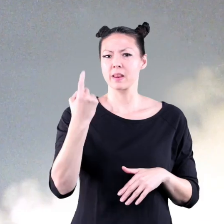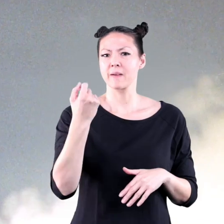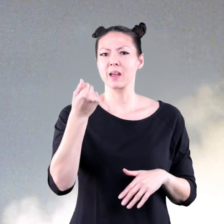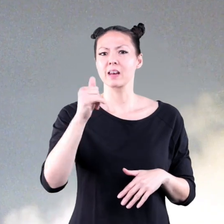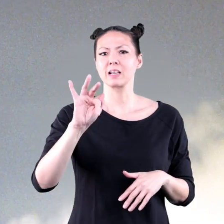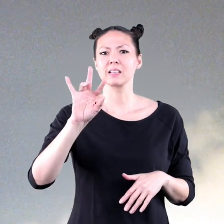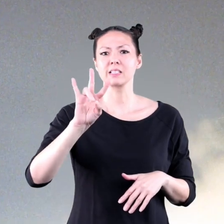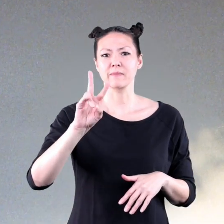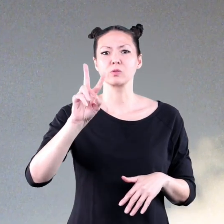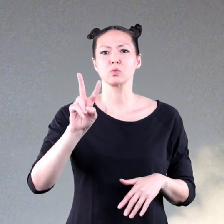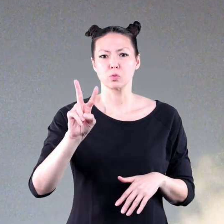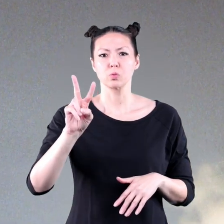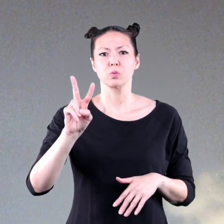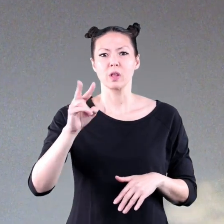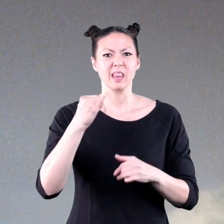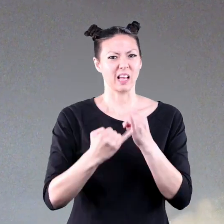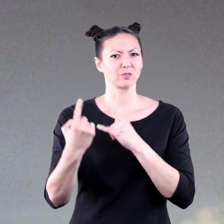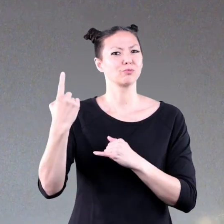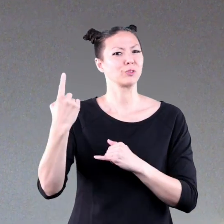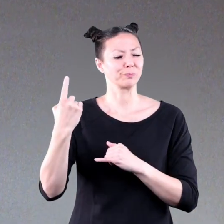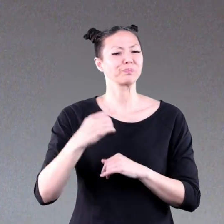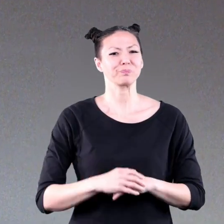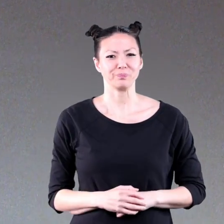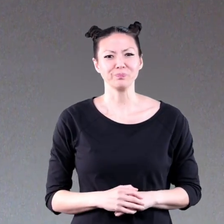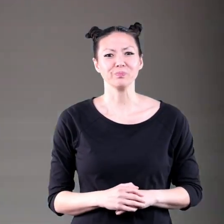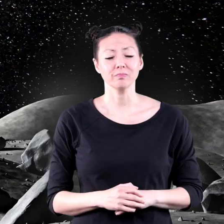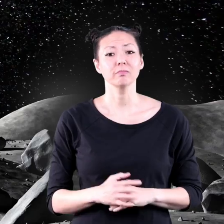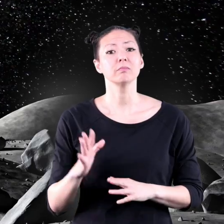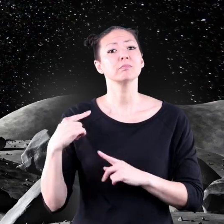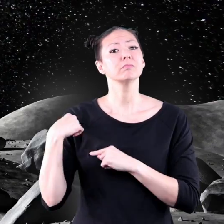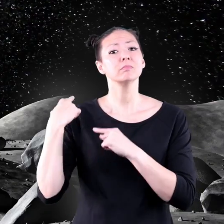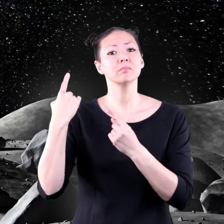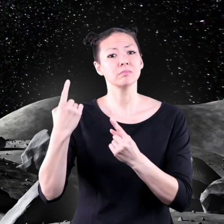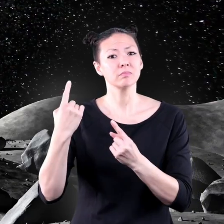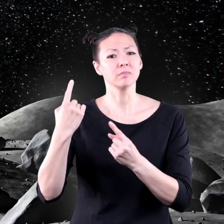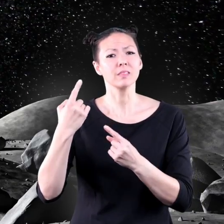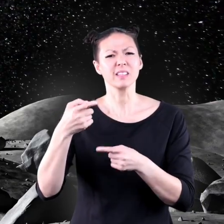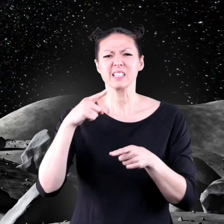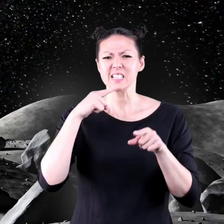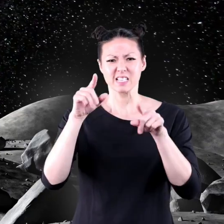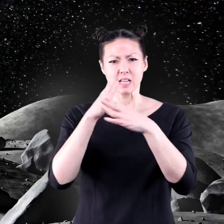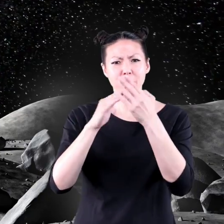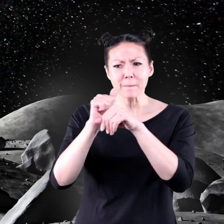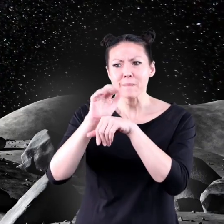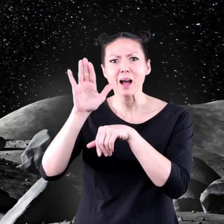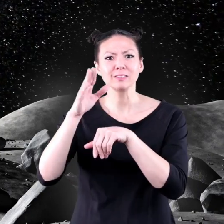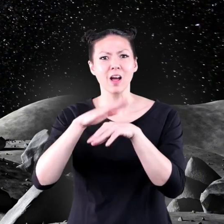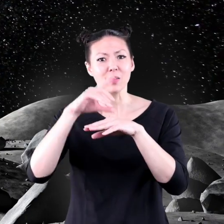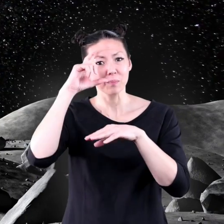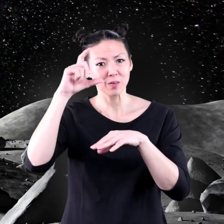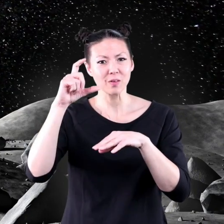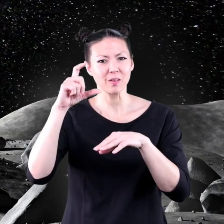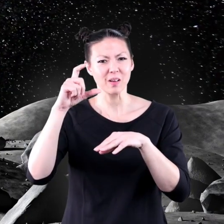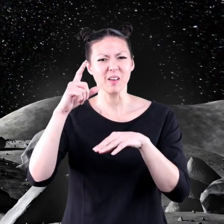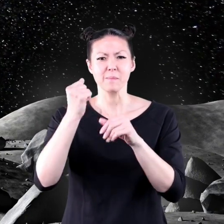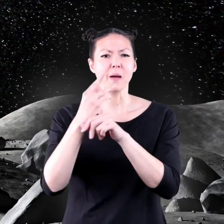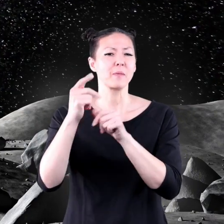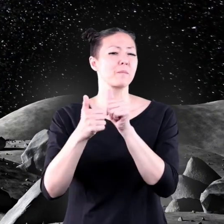11th 1972 even though there are some mountains on the moon it is mostly made up of rock and